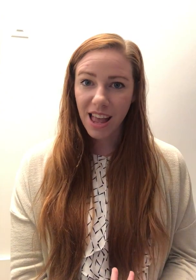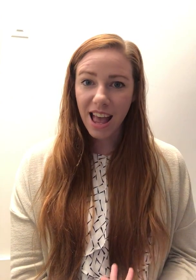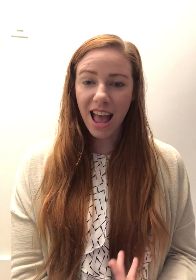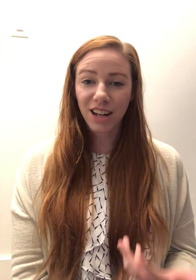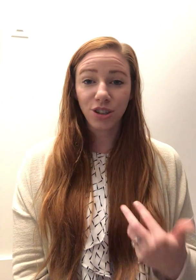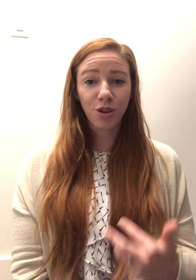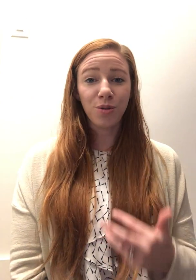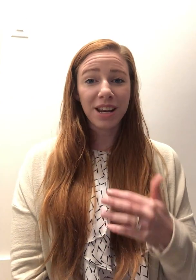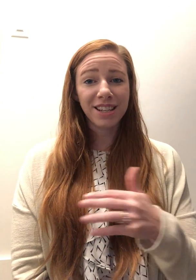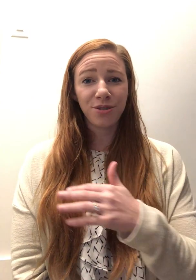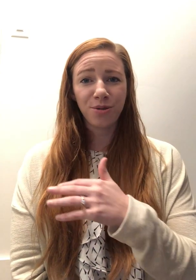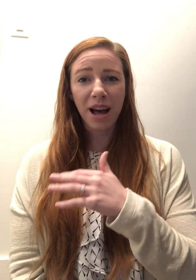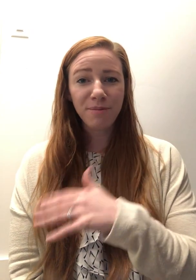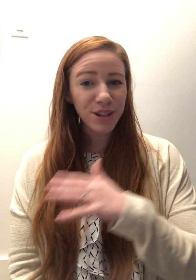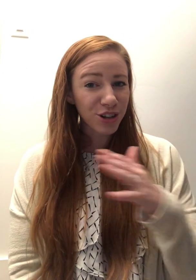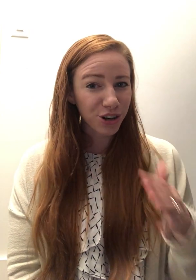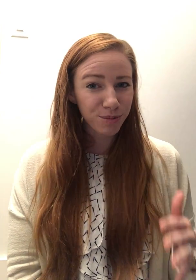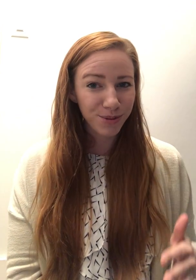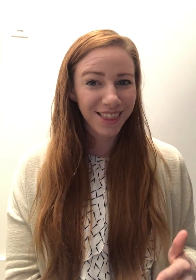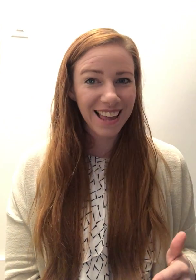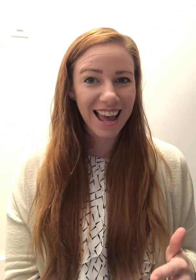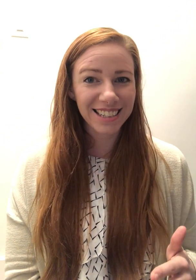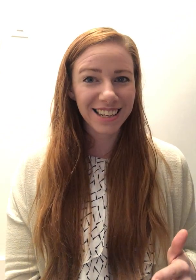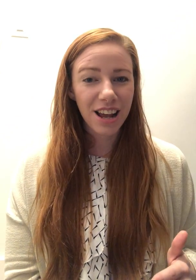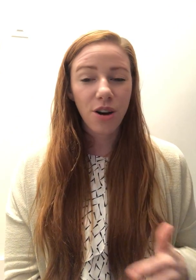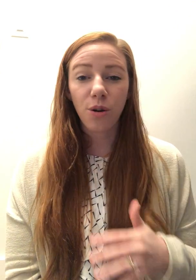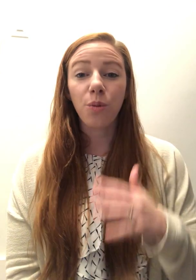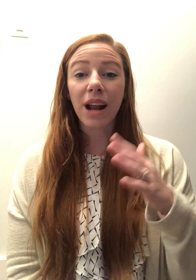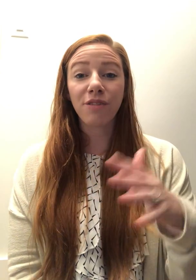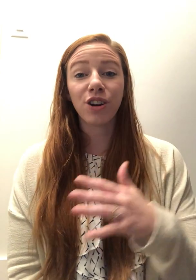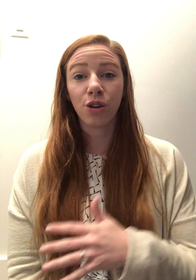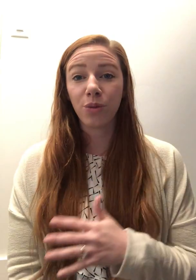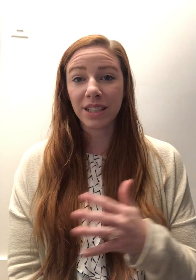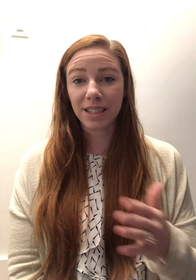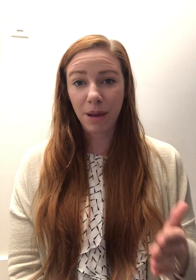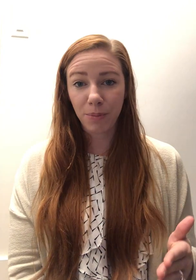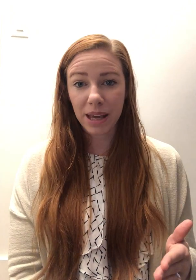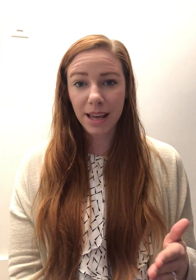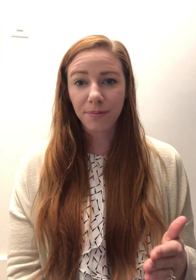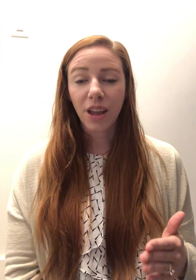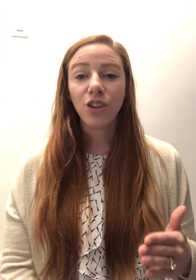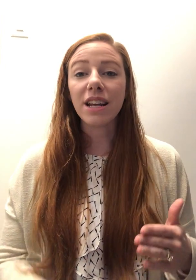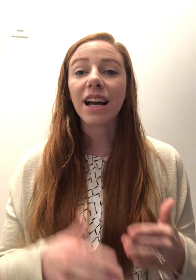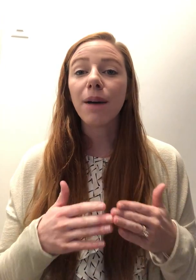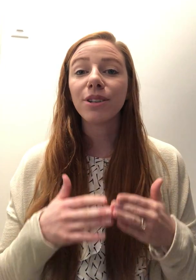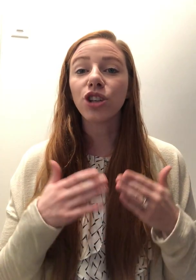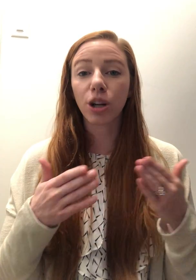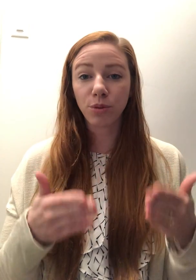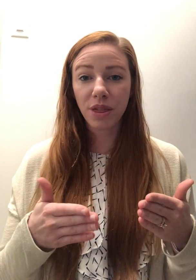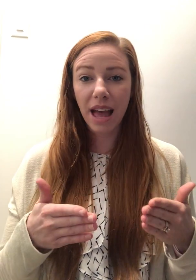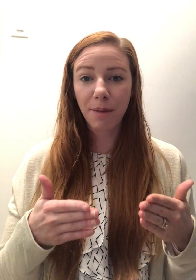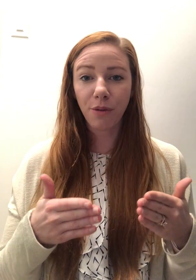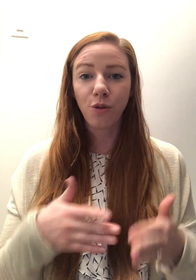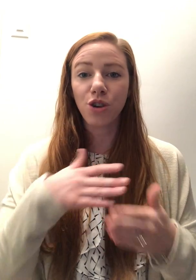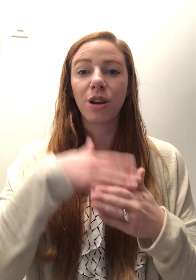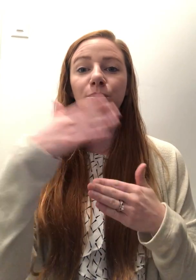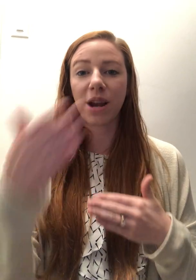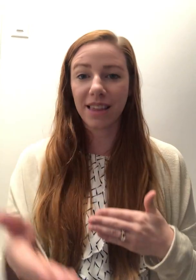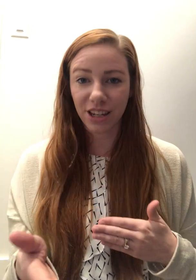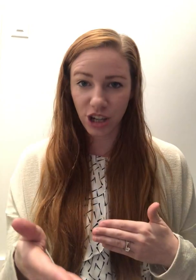And so you need to come to terms with that or whatever your reasons may be. You need to come to terms with that before you can break that